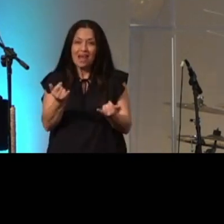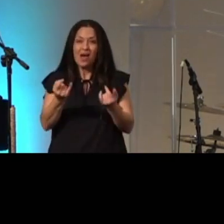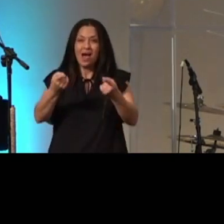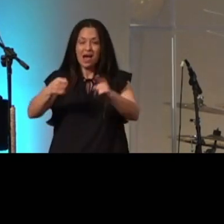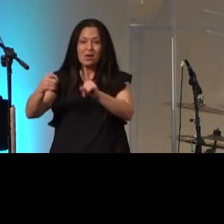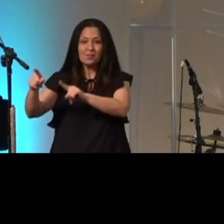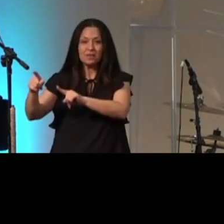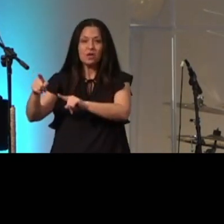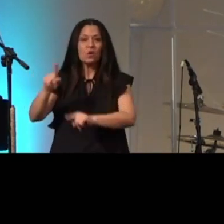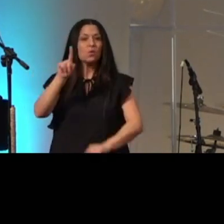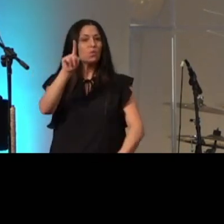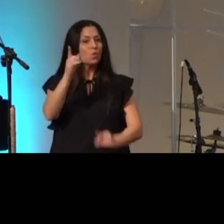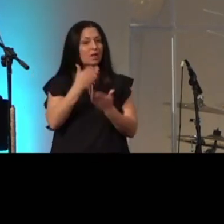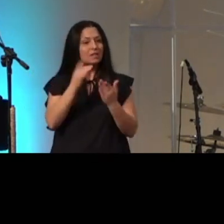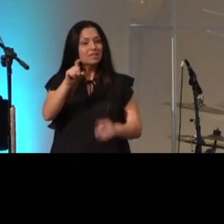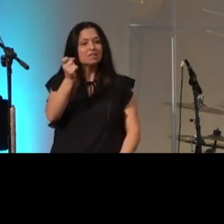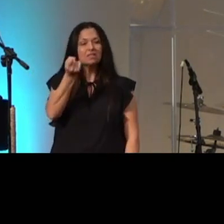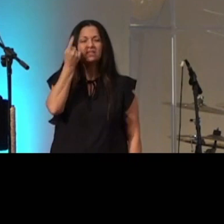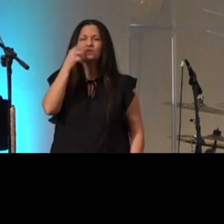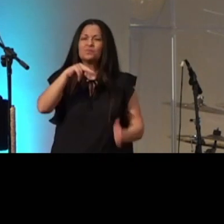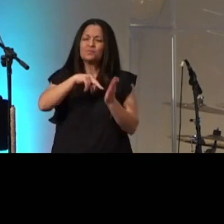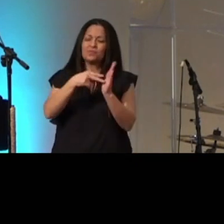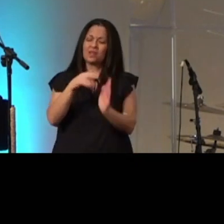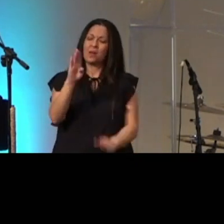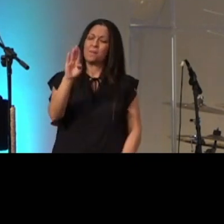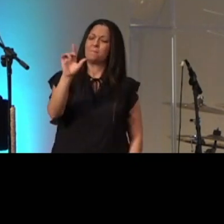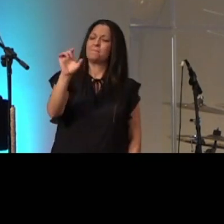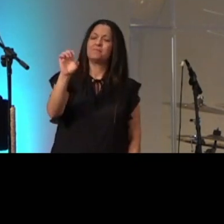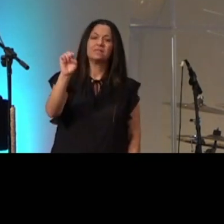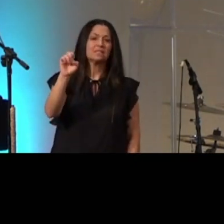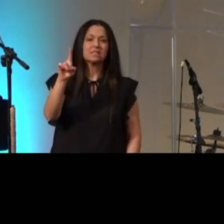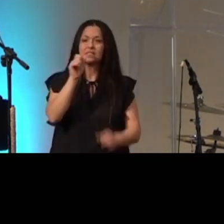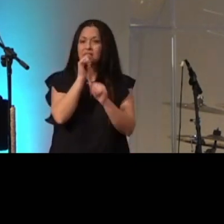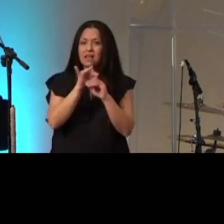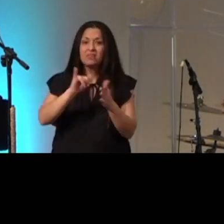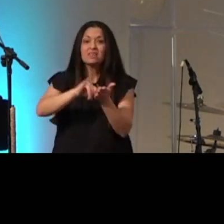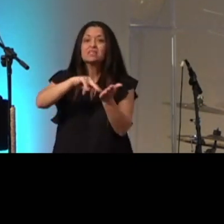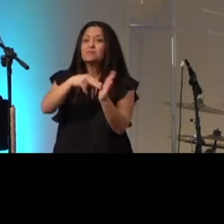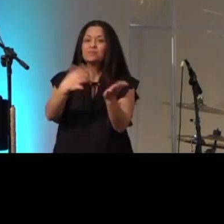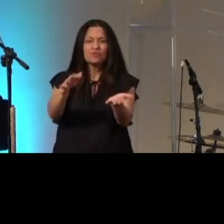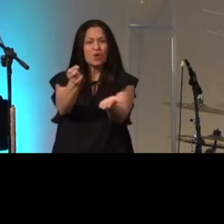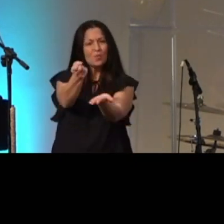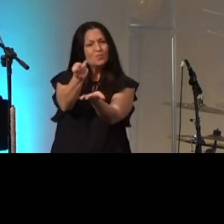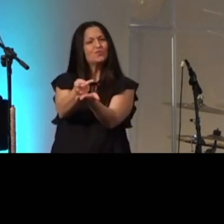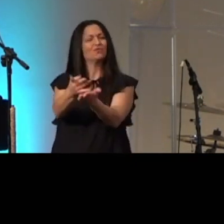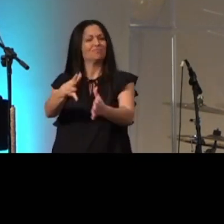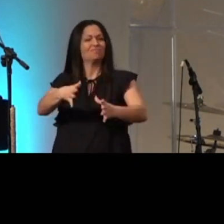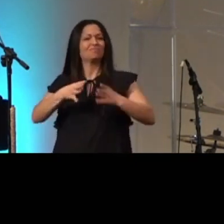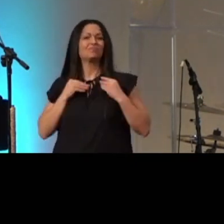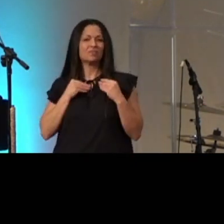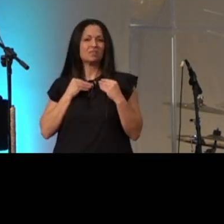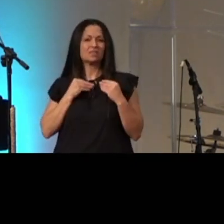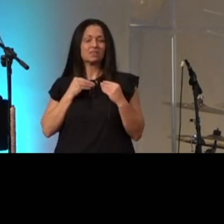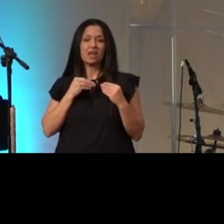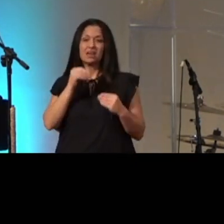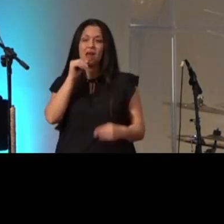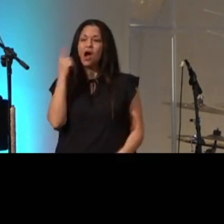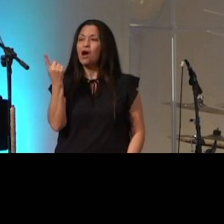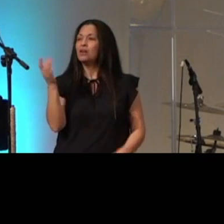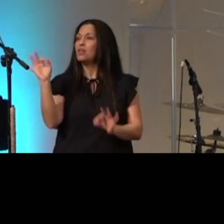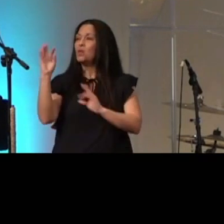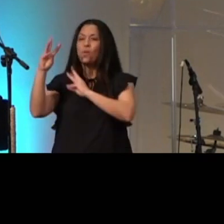we need to understand about the word blessed is that it means approval and it's not just any kind of approval this is god's approval